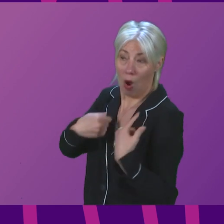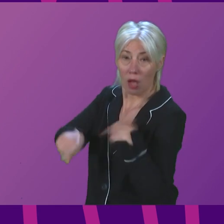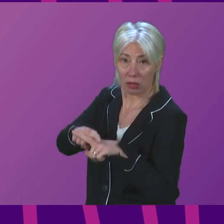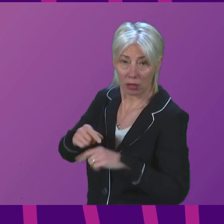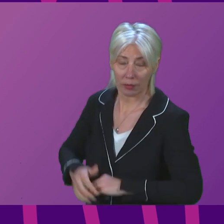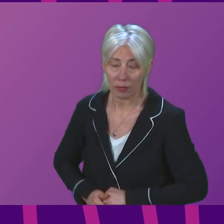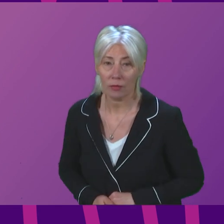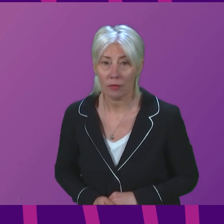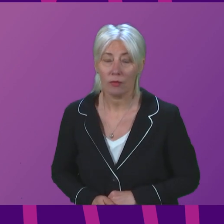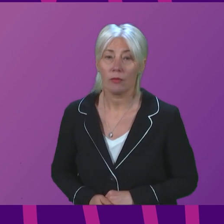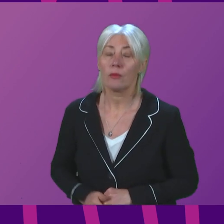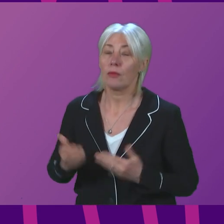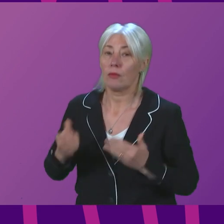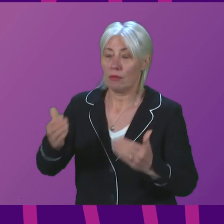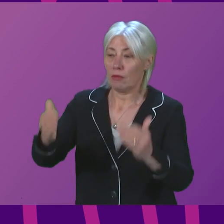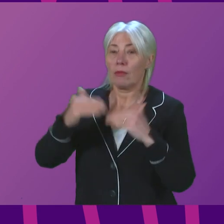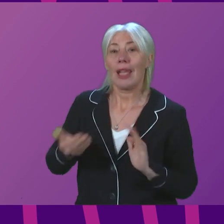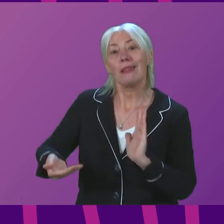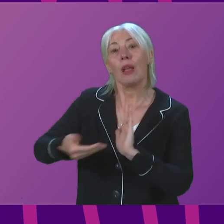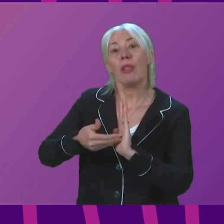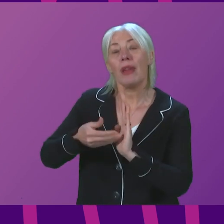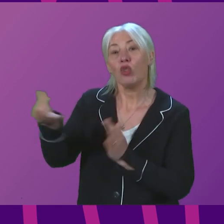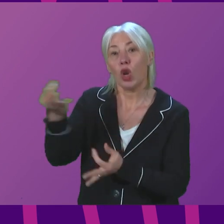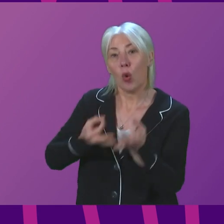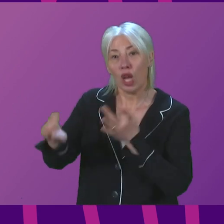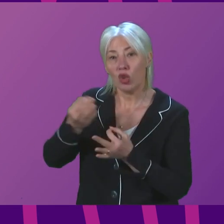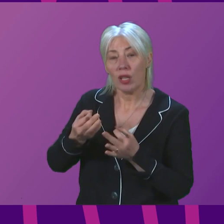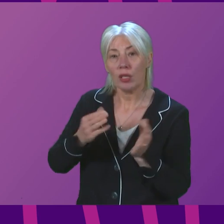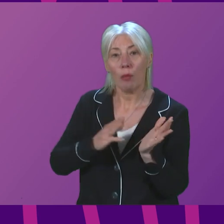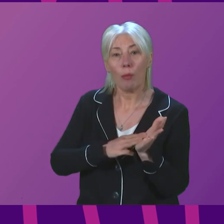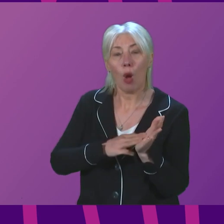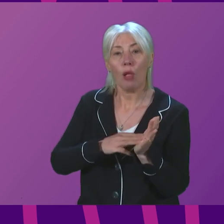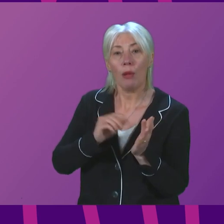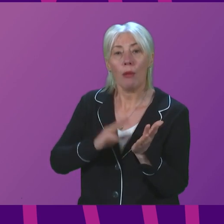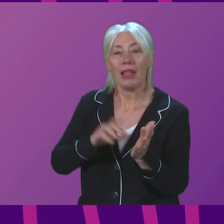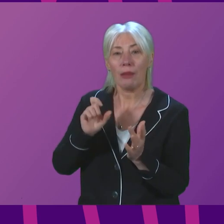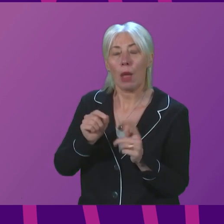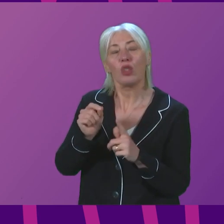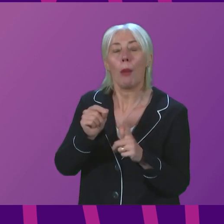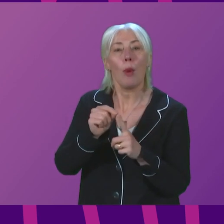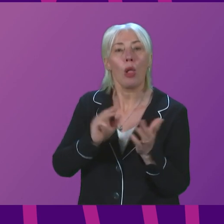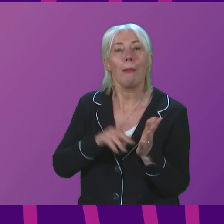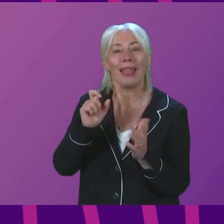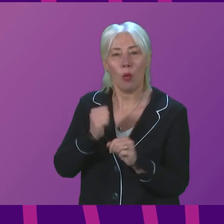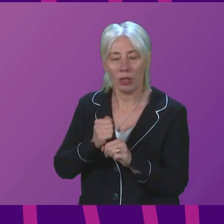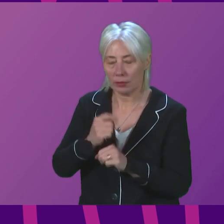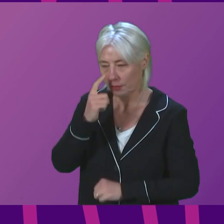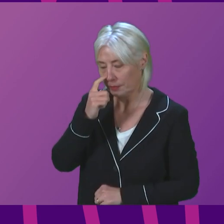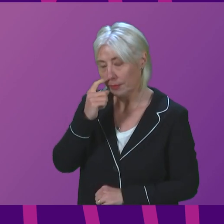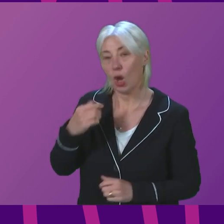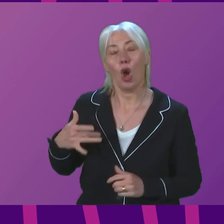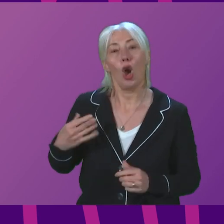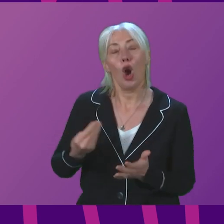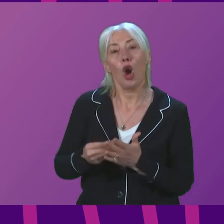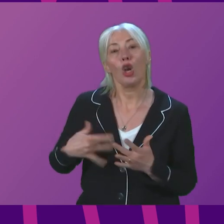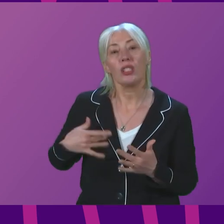I think we will now lead to supplementary questions, and I call Paul McKinnon. Thank you, President and Officer. As the cost of living soars, thousands